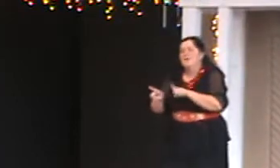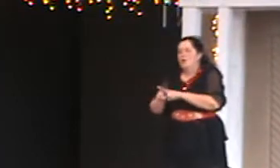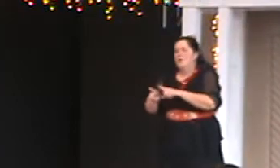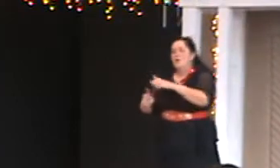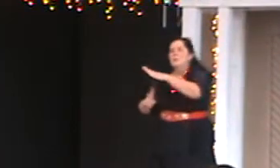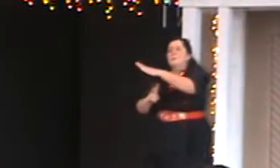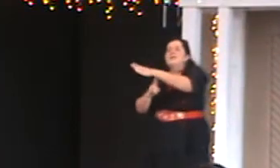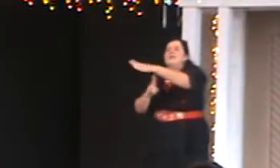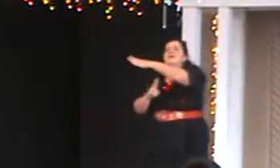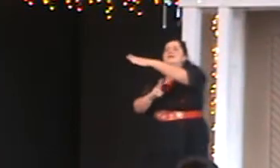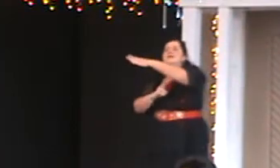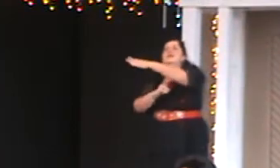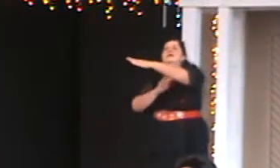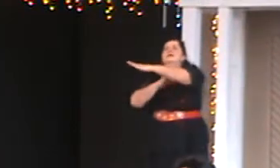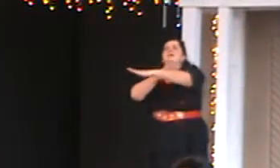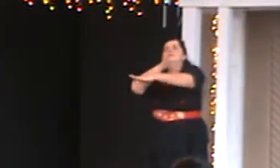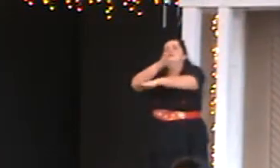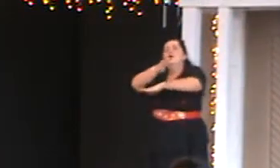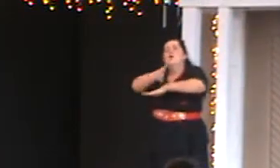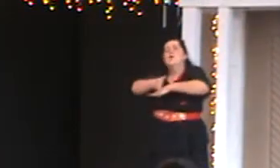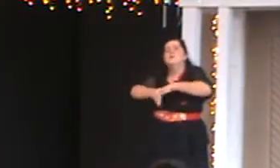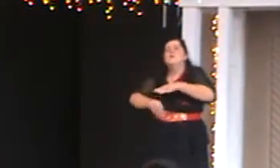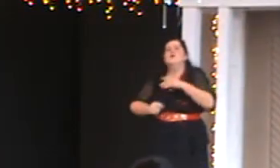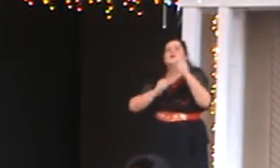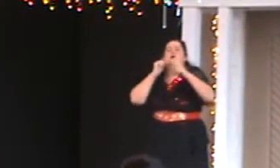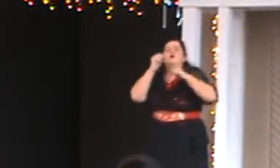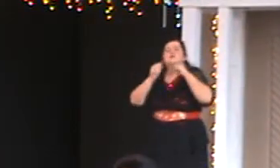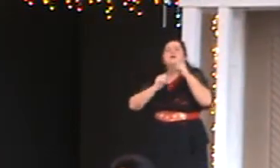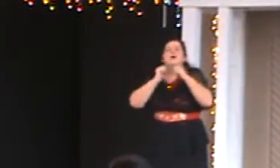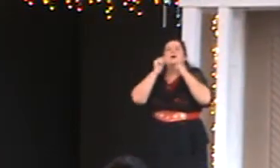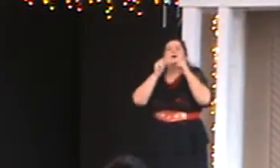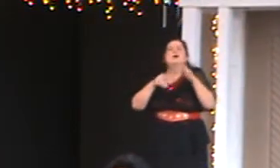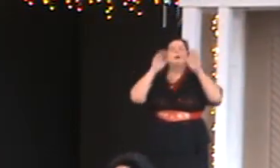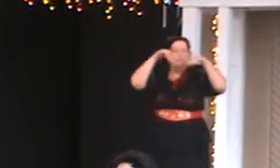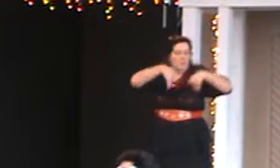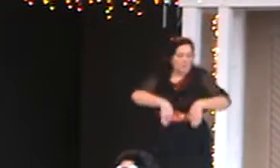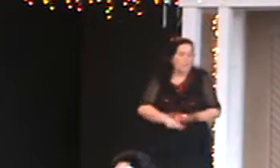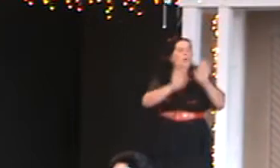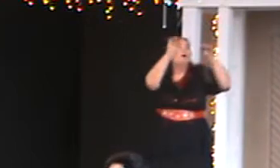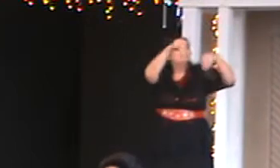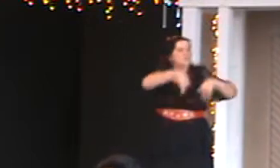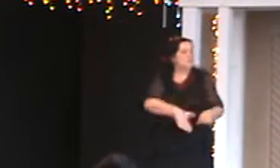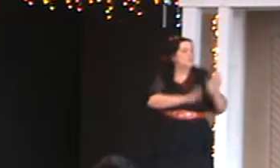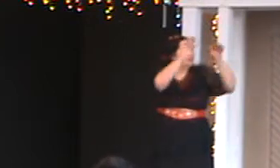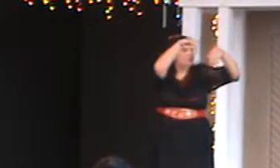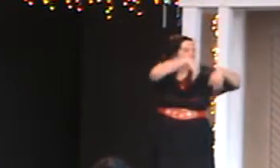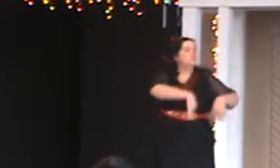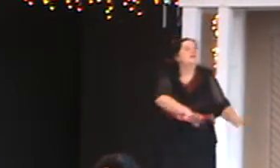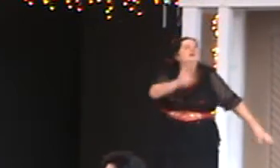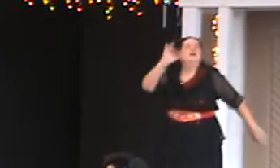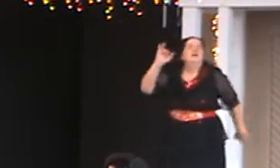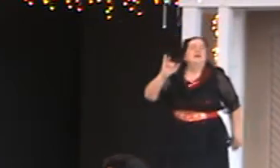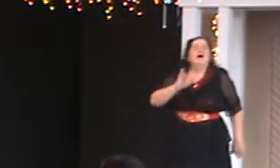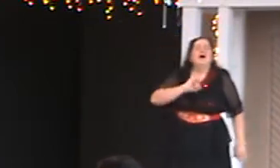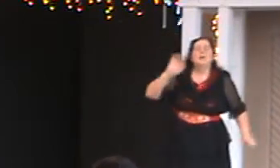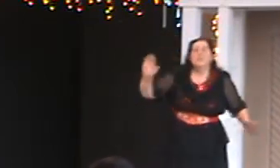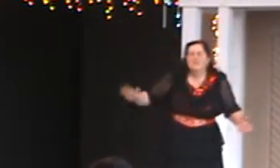a bridge over troubled waters, I'll